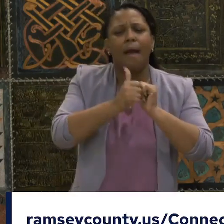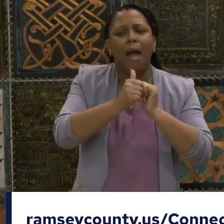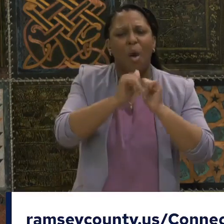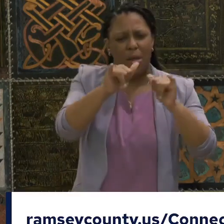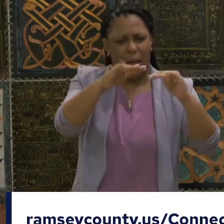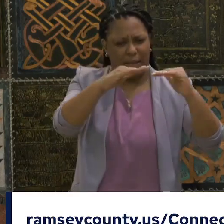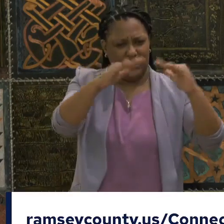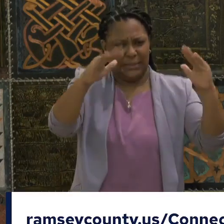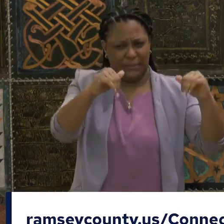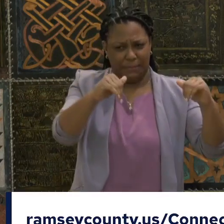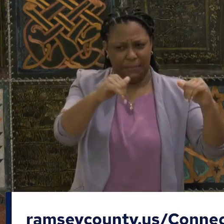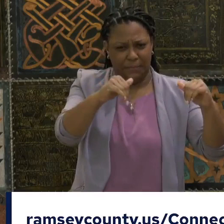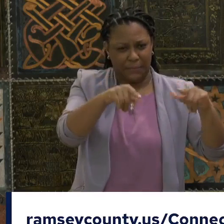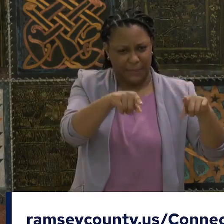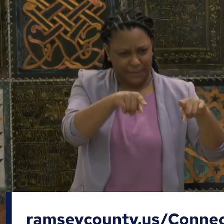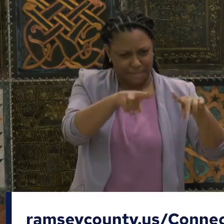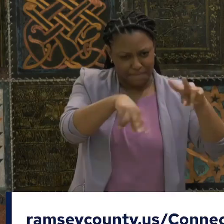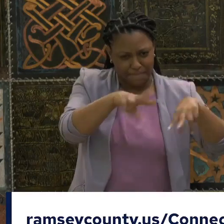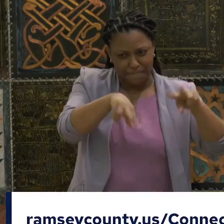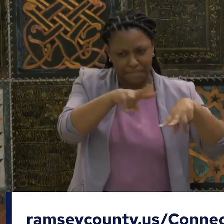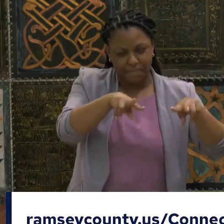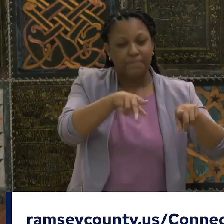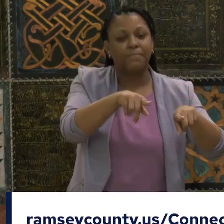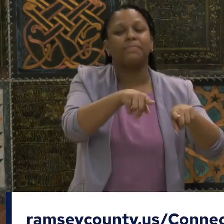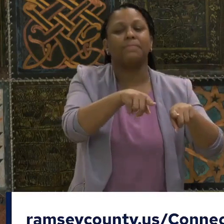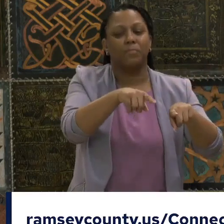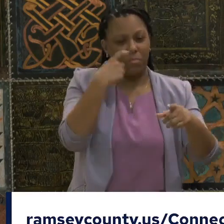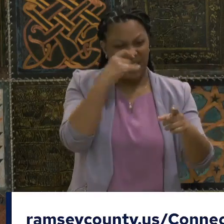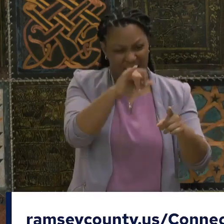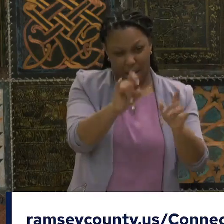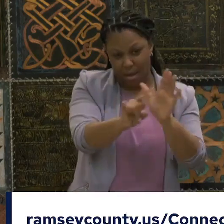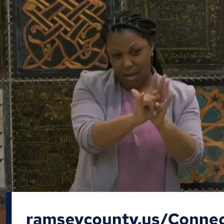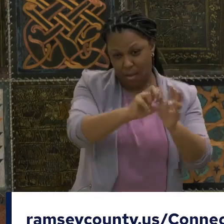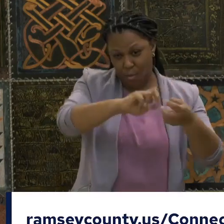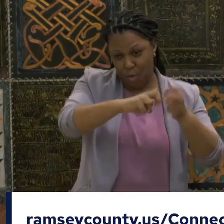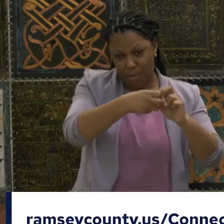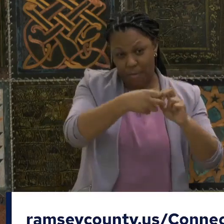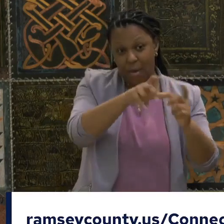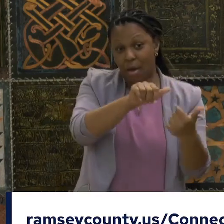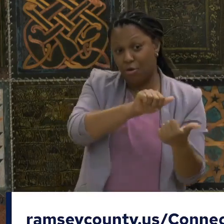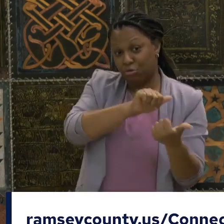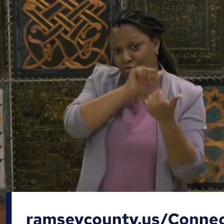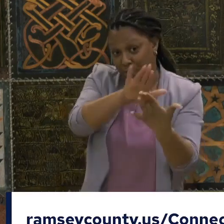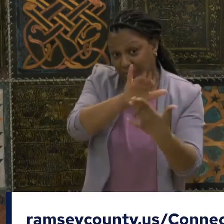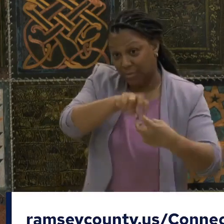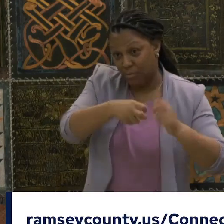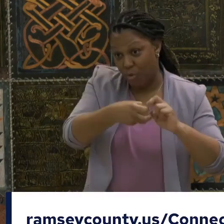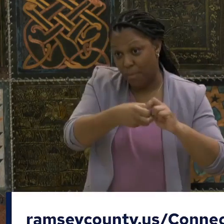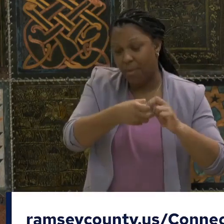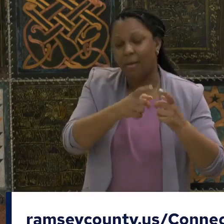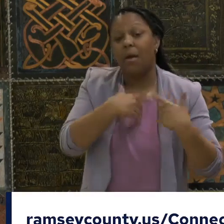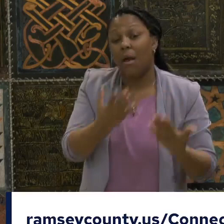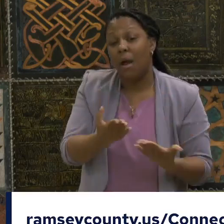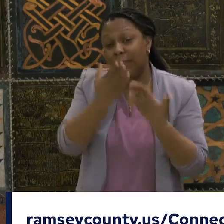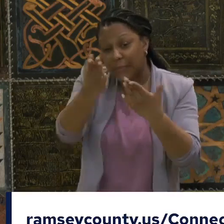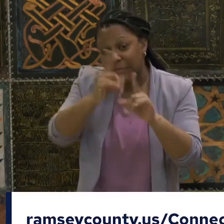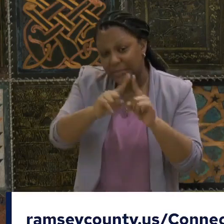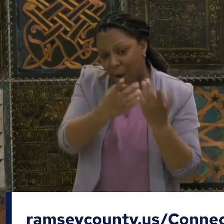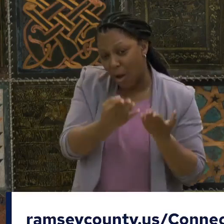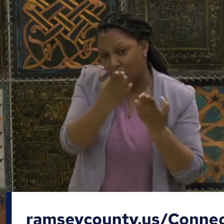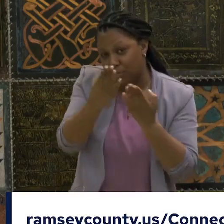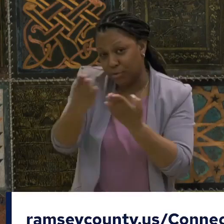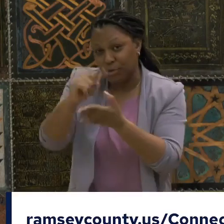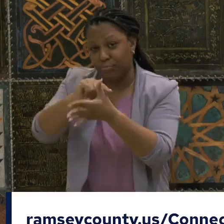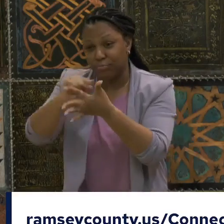marginalized communities. The Connectivity Blueprint Report offers several key recommendations, including building awareness of